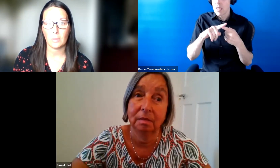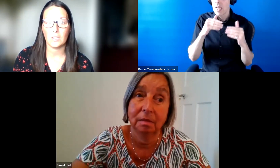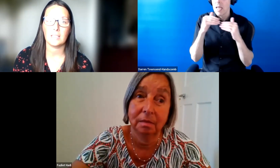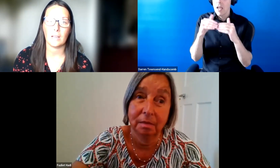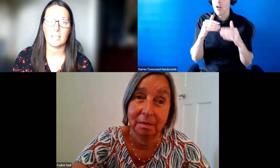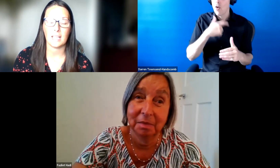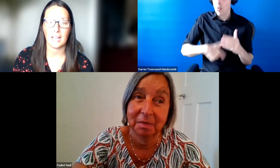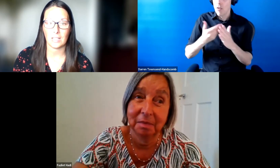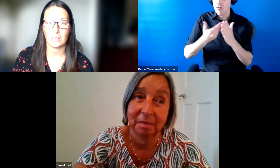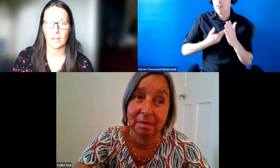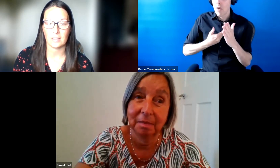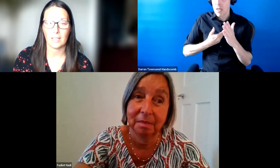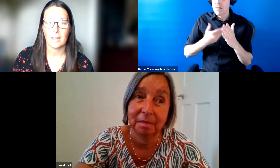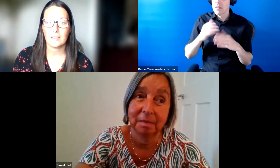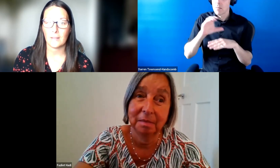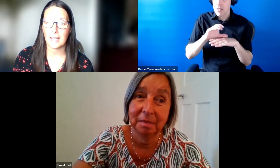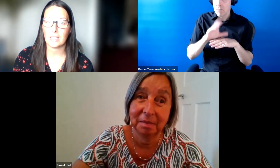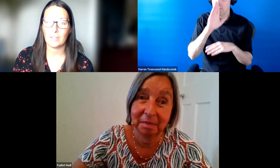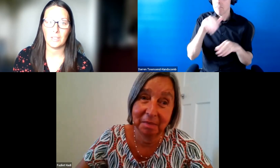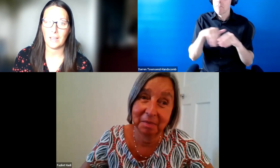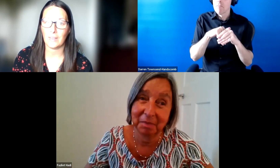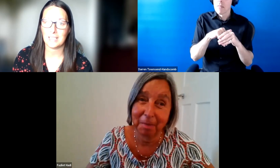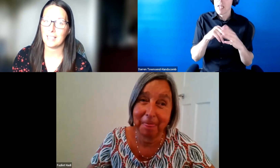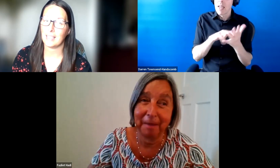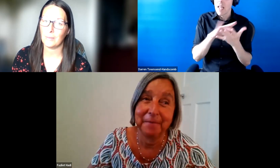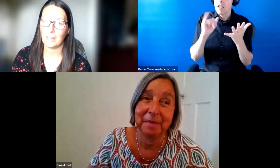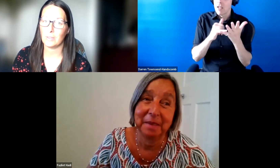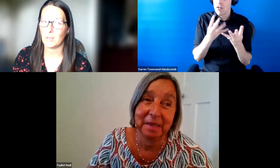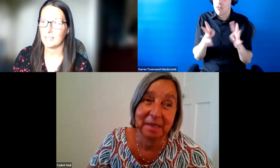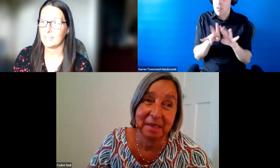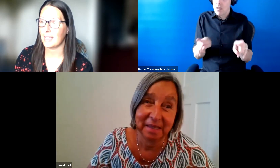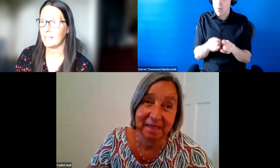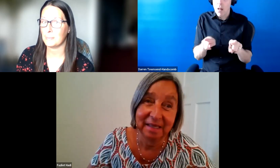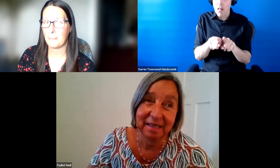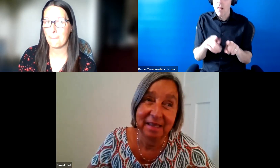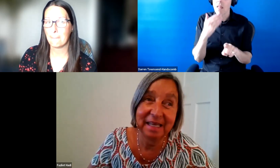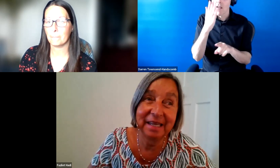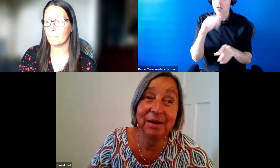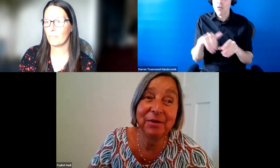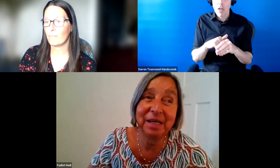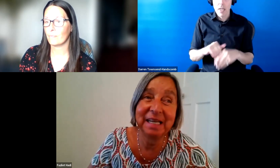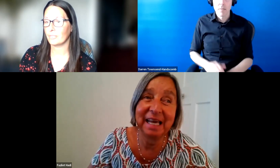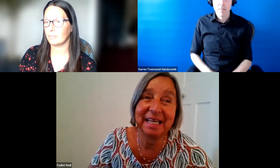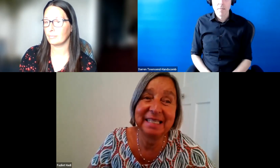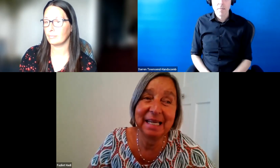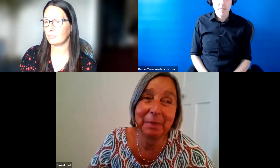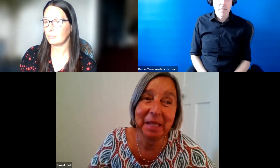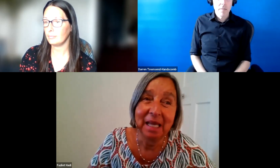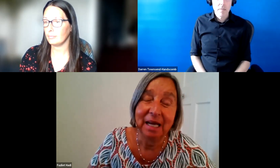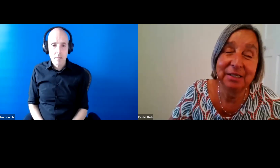Community Services NHS Trust. So I'll over to you now, Fazile. Thank you again for joining us today. Thank you, Lauren. And I